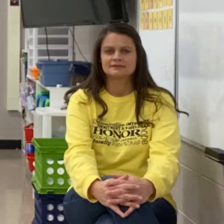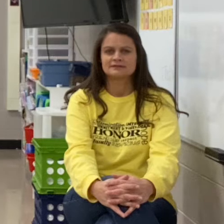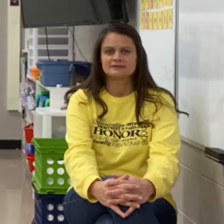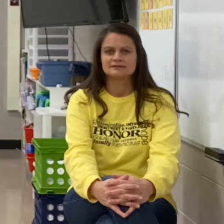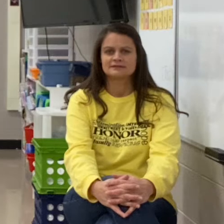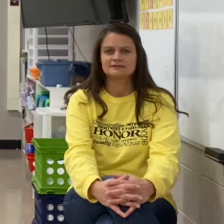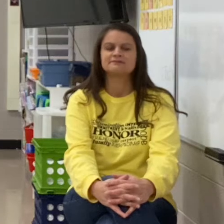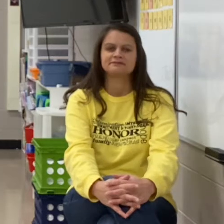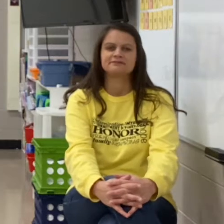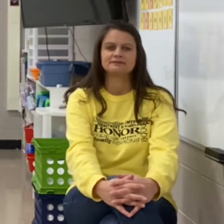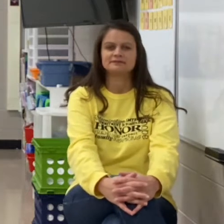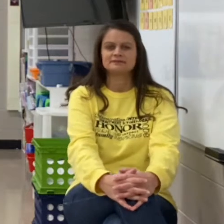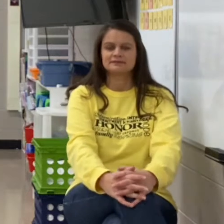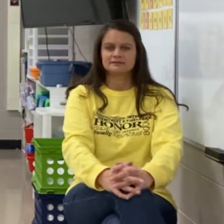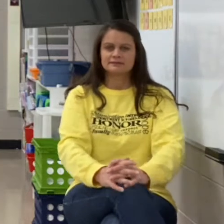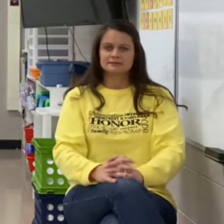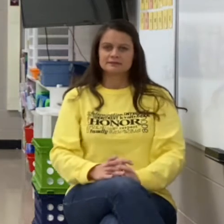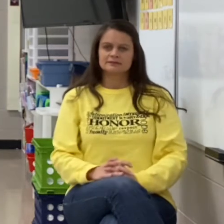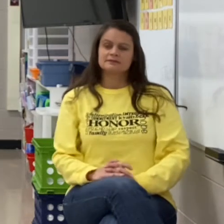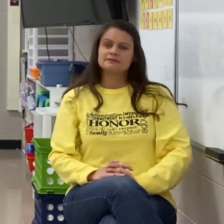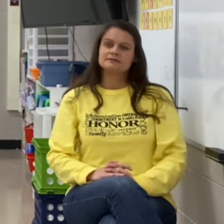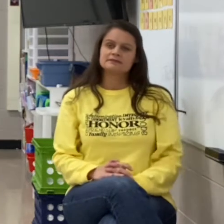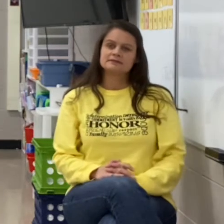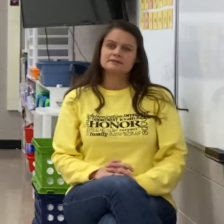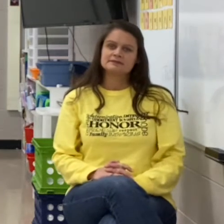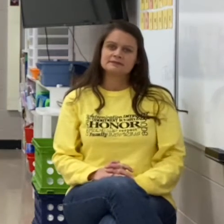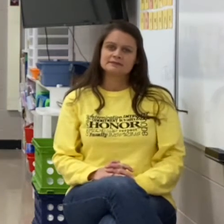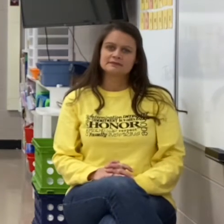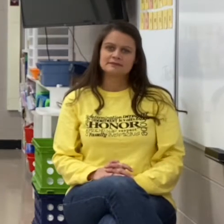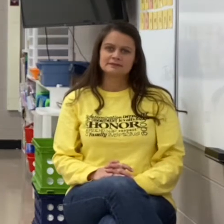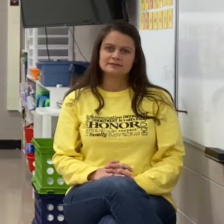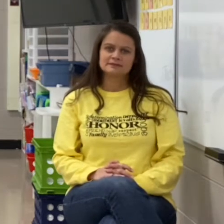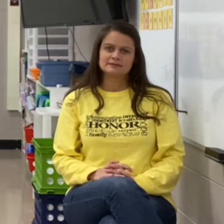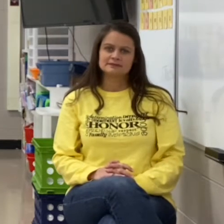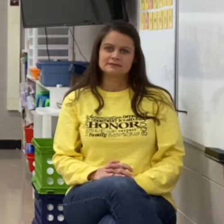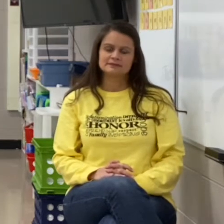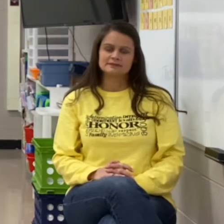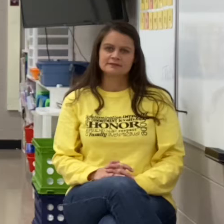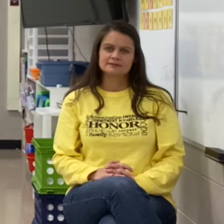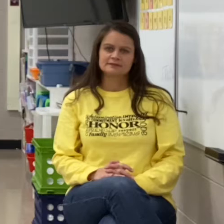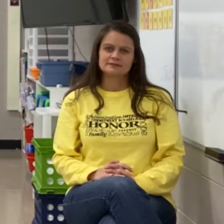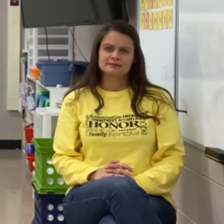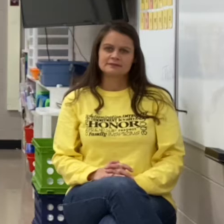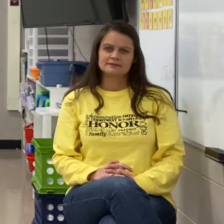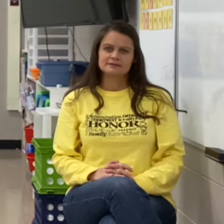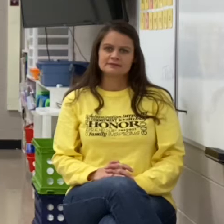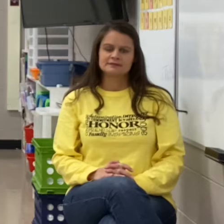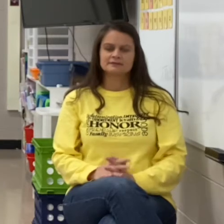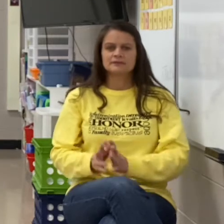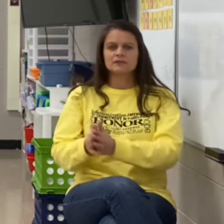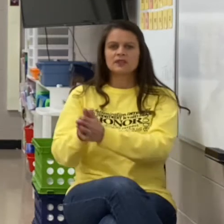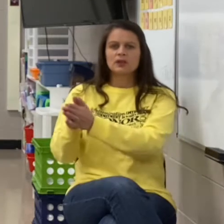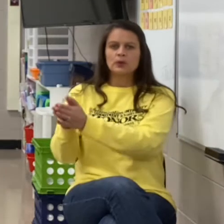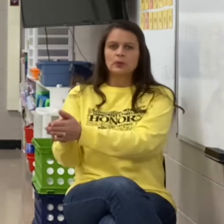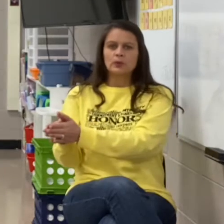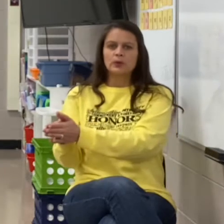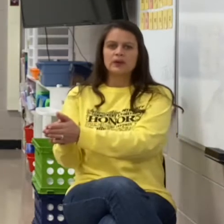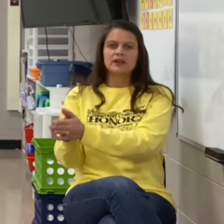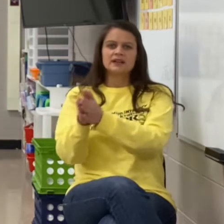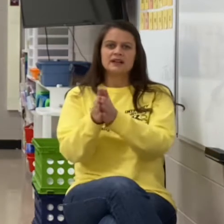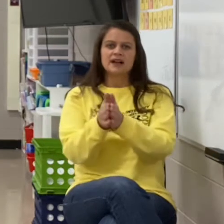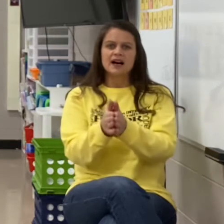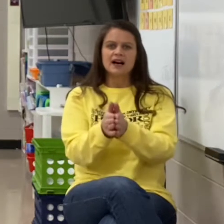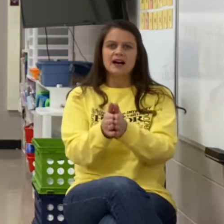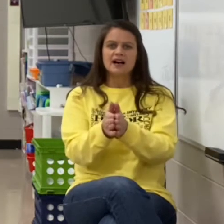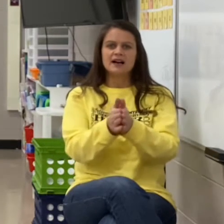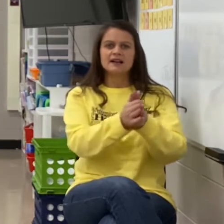sounds and then blend the word together. So here we go. First one is w-u-n. W